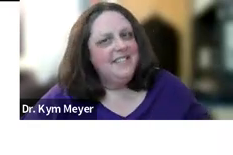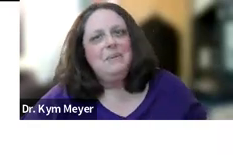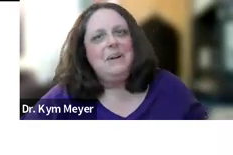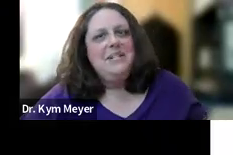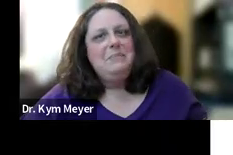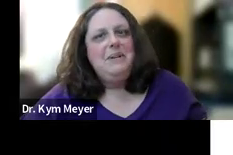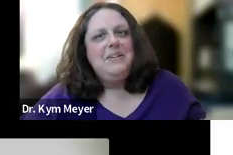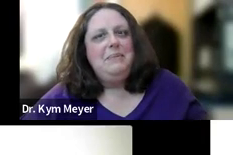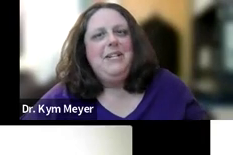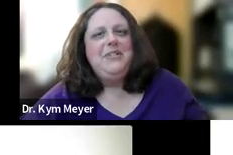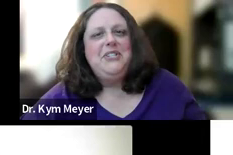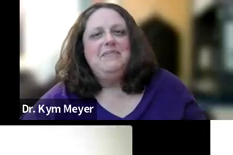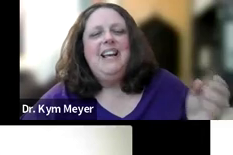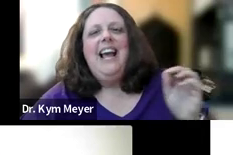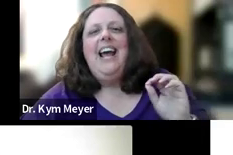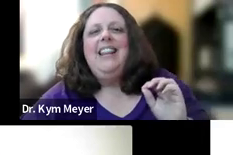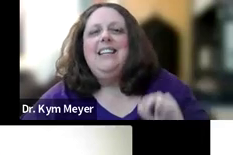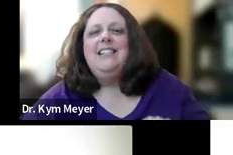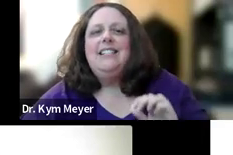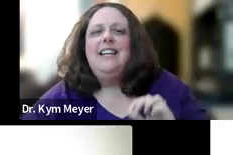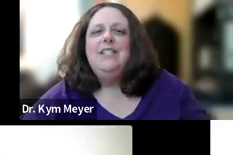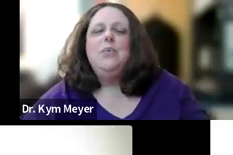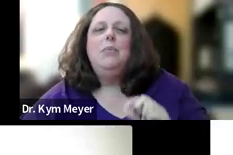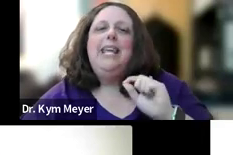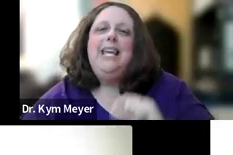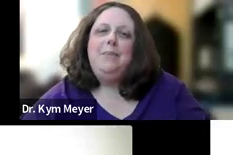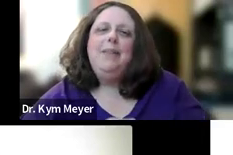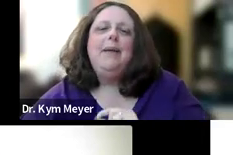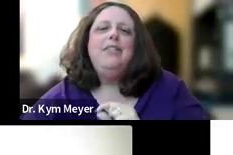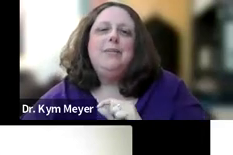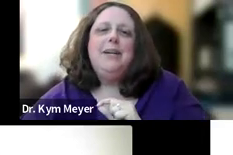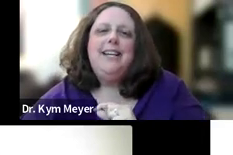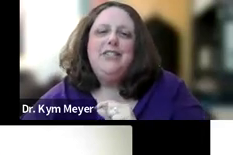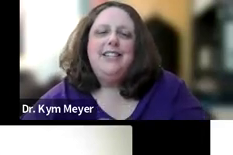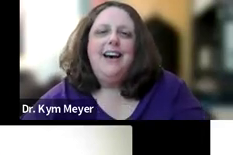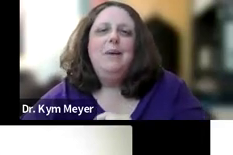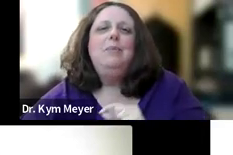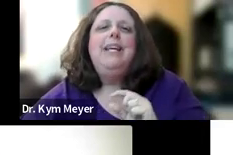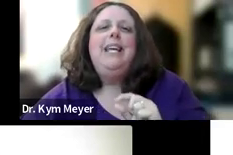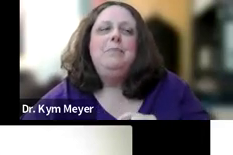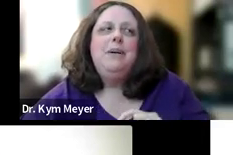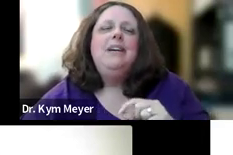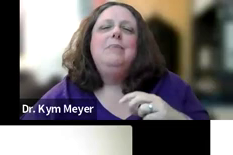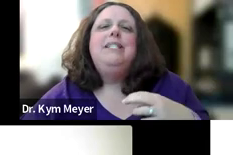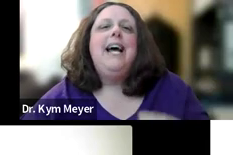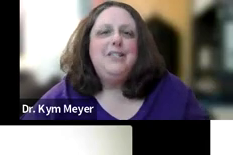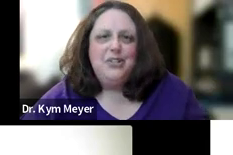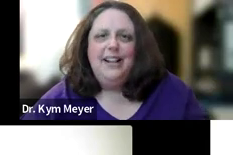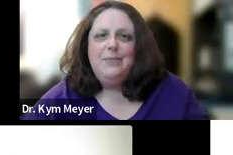And he's now working as a pediatrician. And this is when we keep language expectations high, when we keep